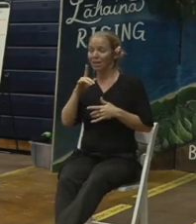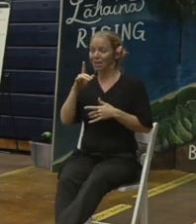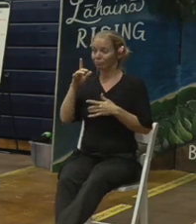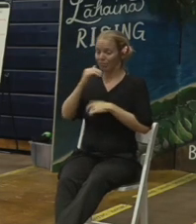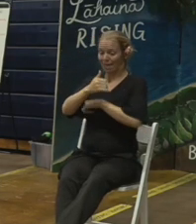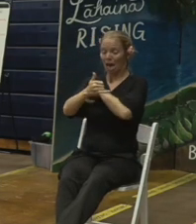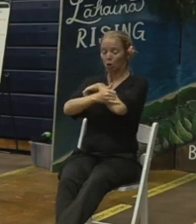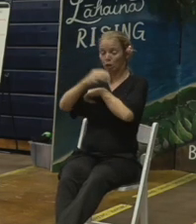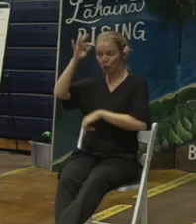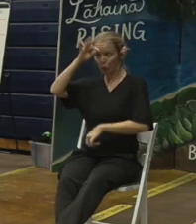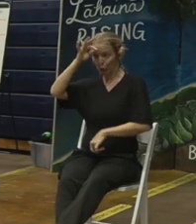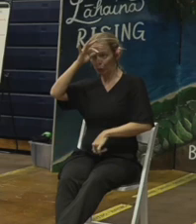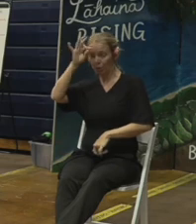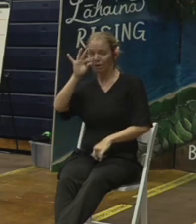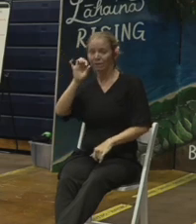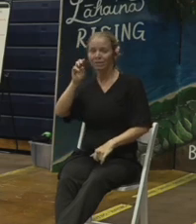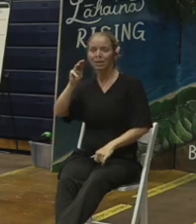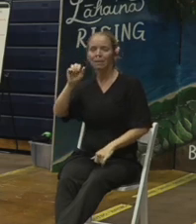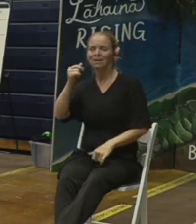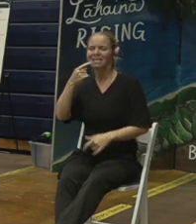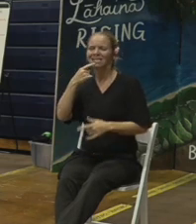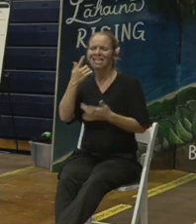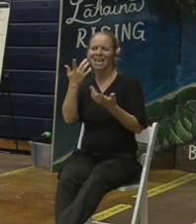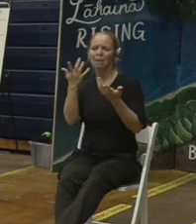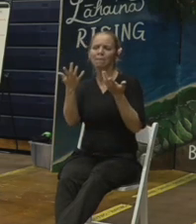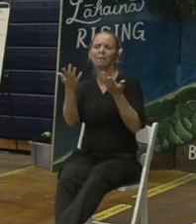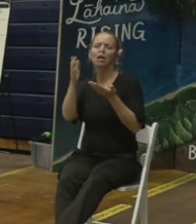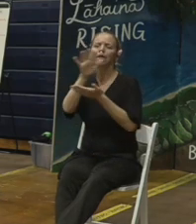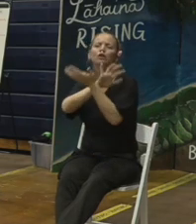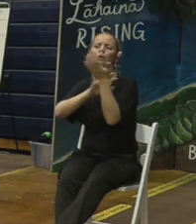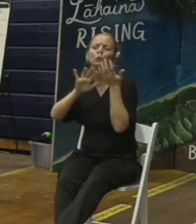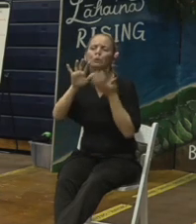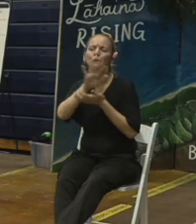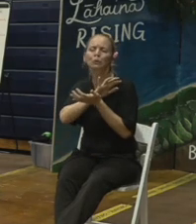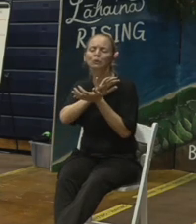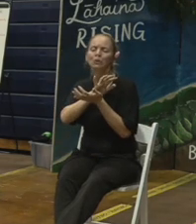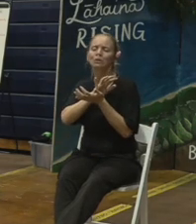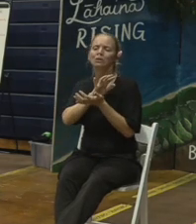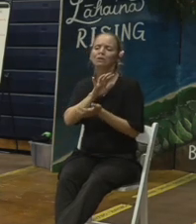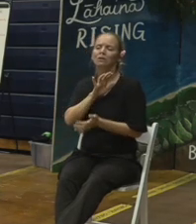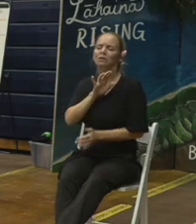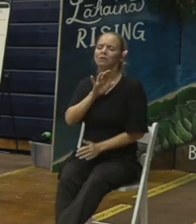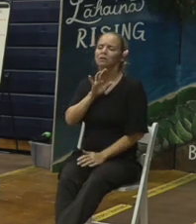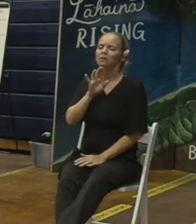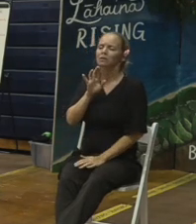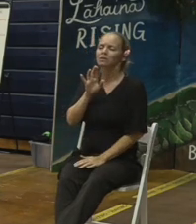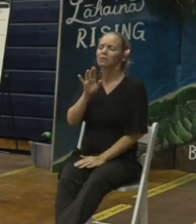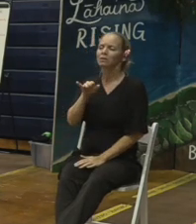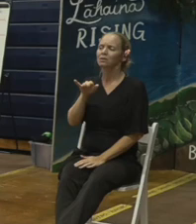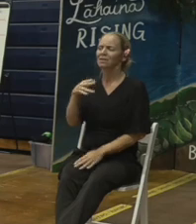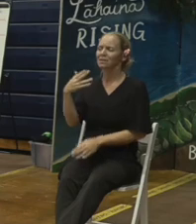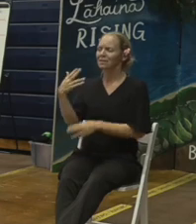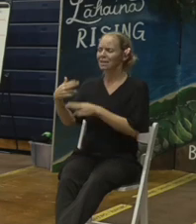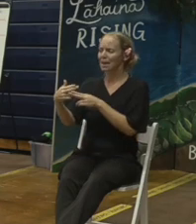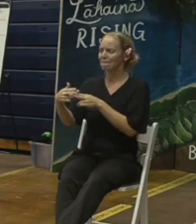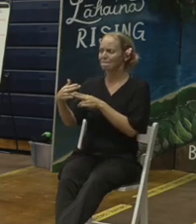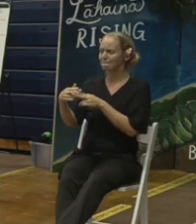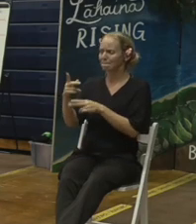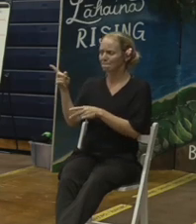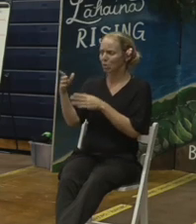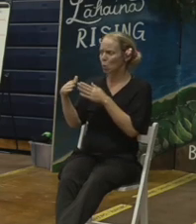said apparently there was a huge confusion in that so what is his name over there in the corner Mr.